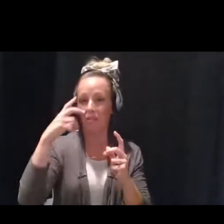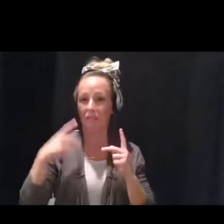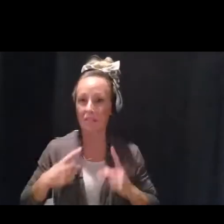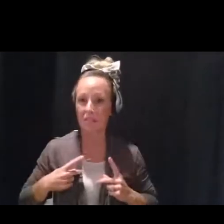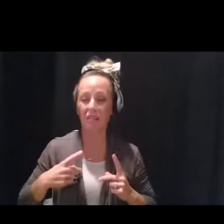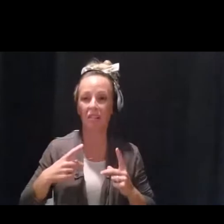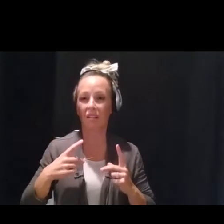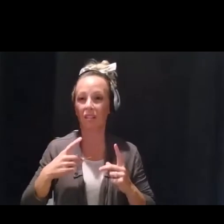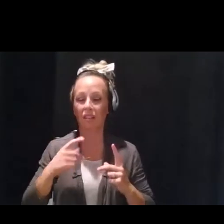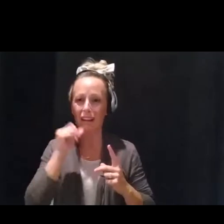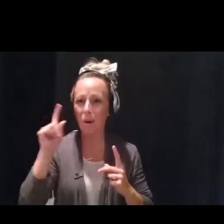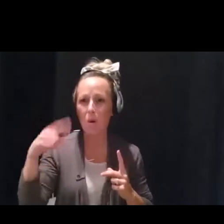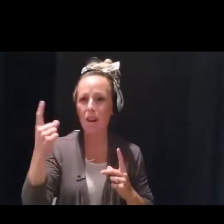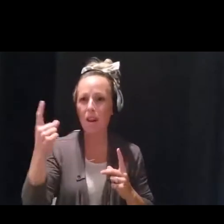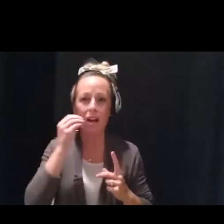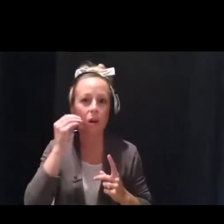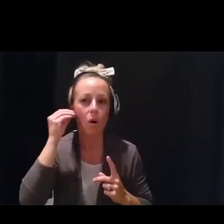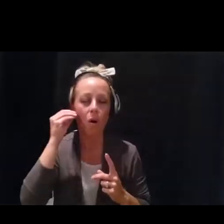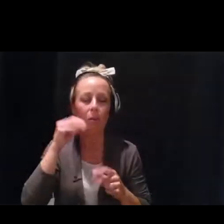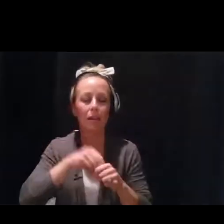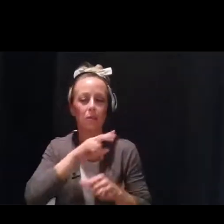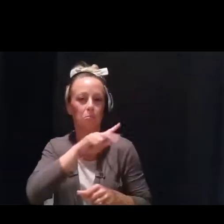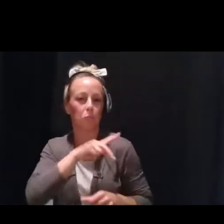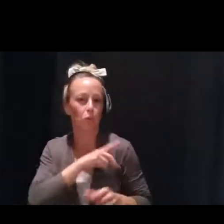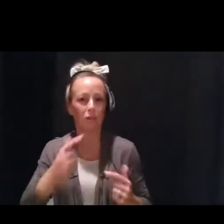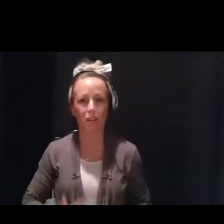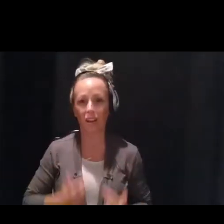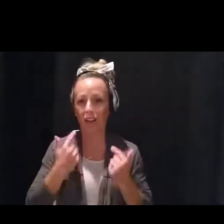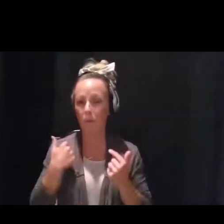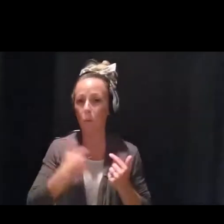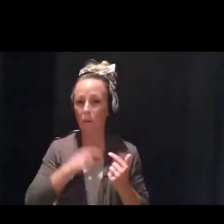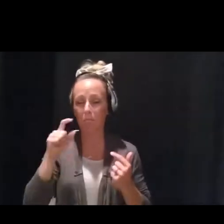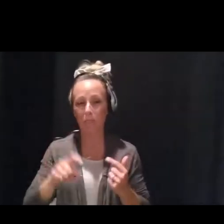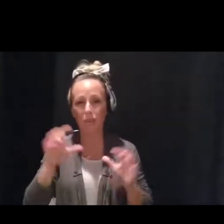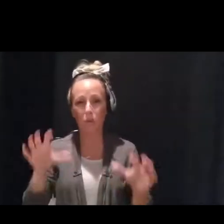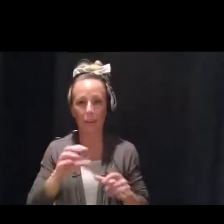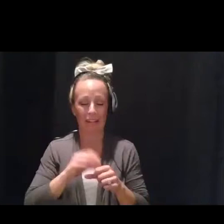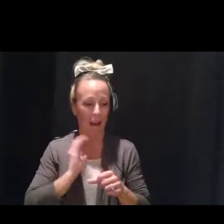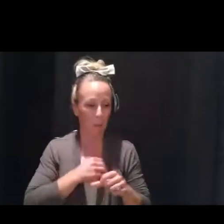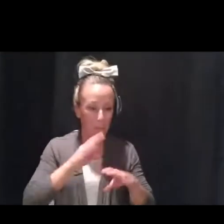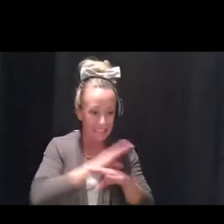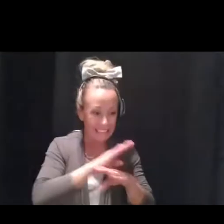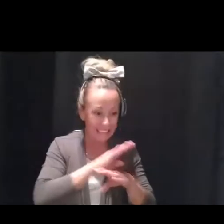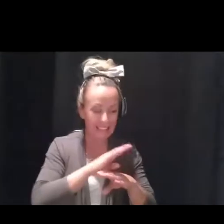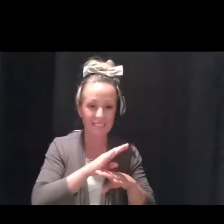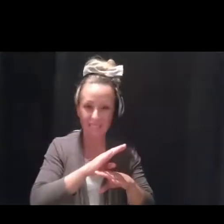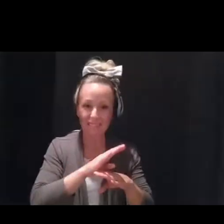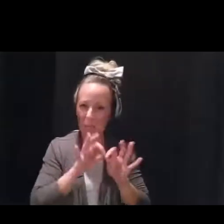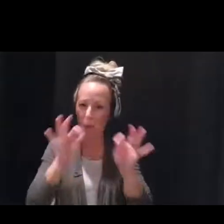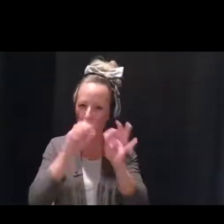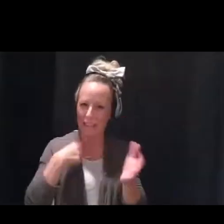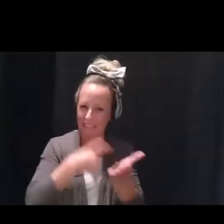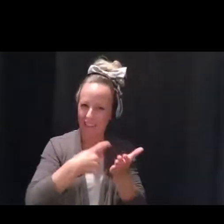not only at home and in our personal lives, we need to do it in our places of business. And we need to promote